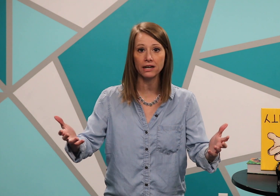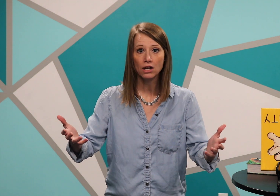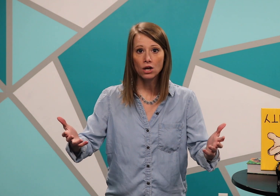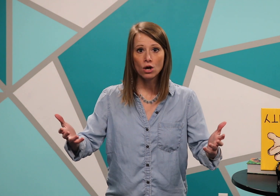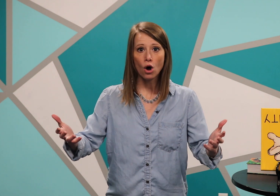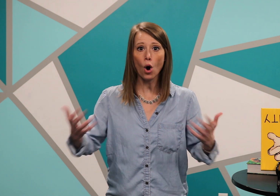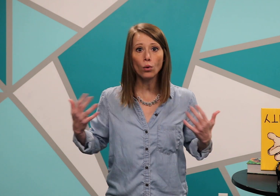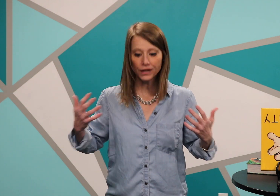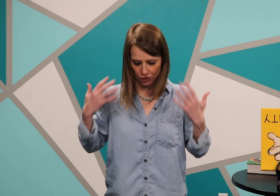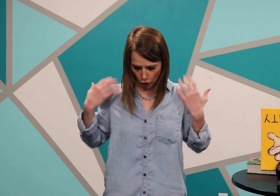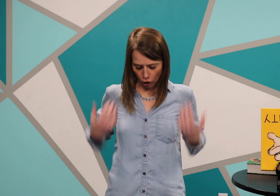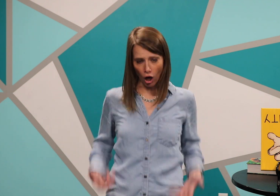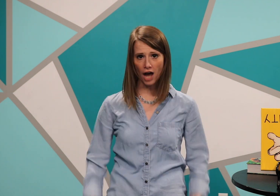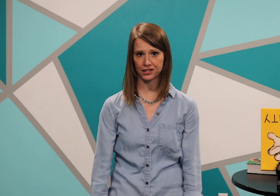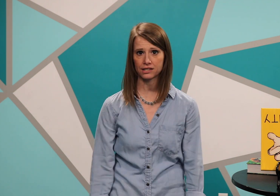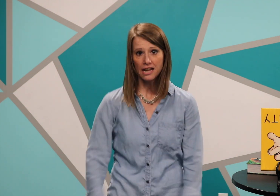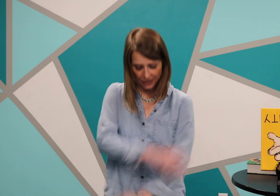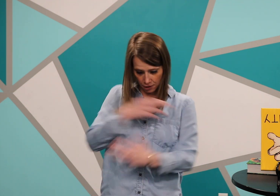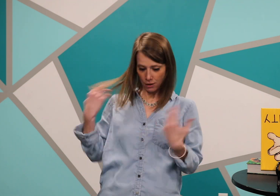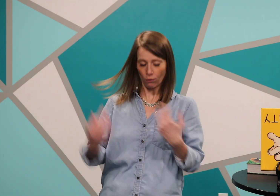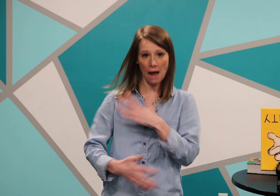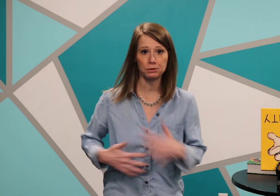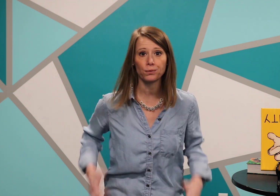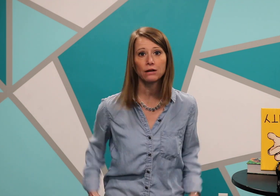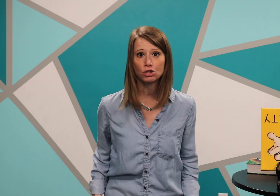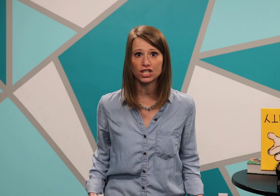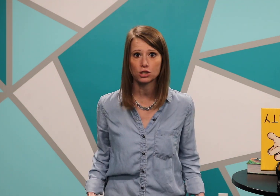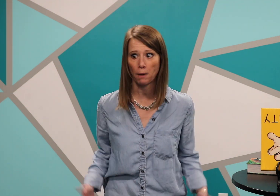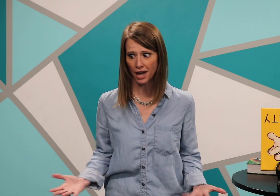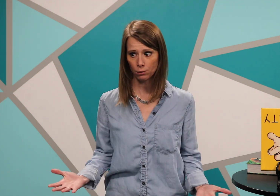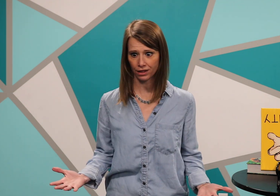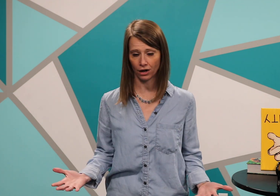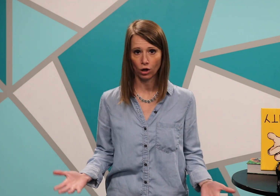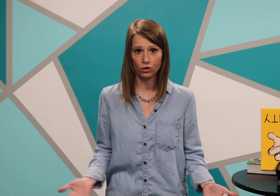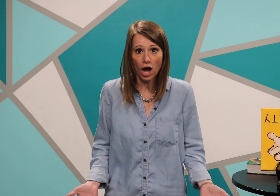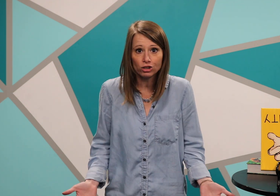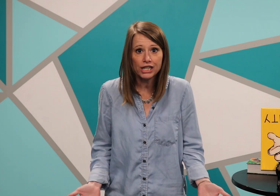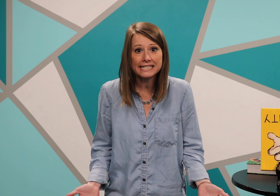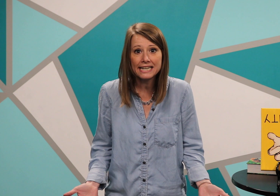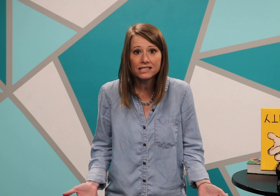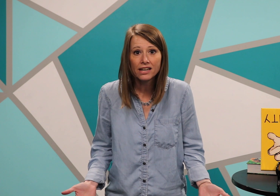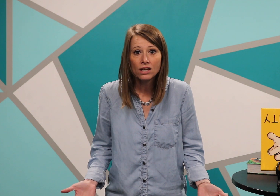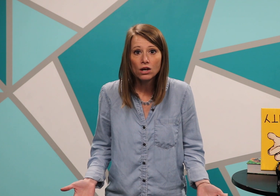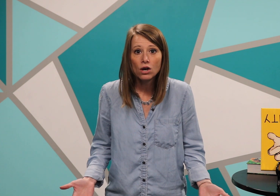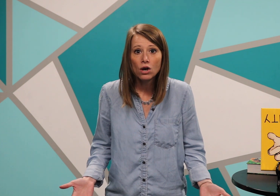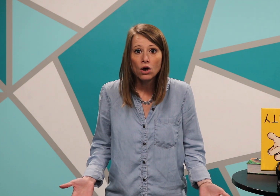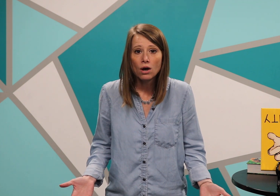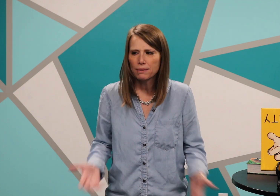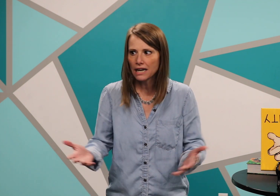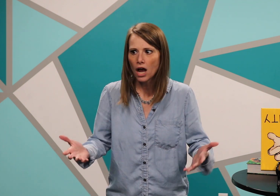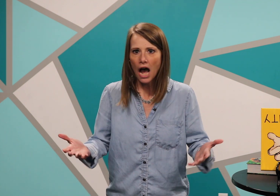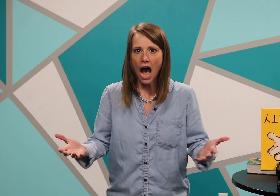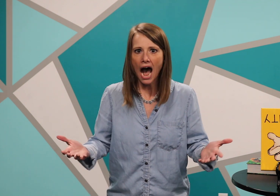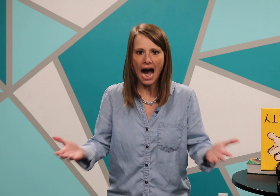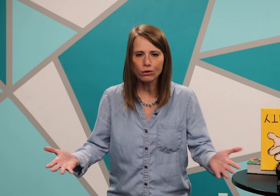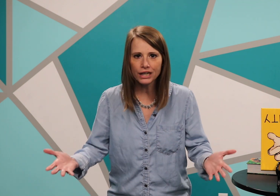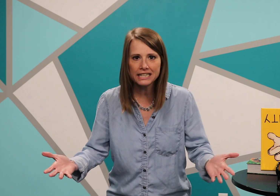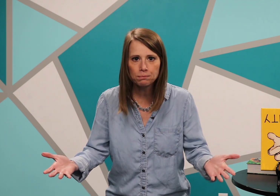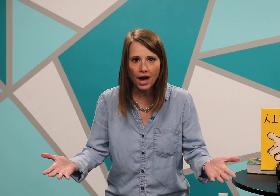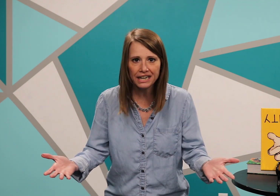only the cloths that had been wrapped around Jesus' body were there, not Jesus. But how could his body